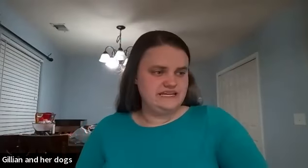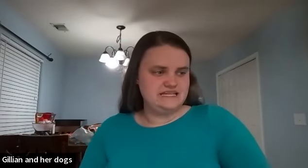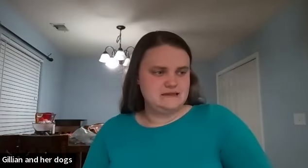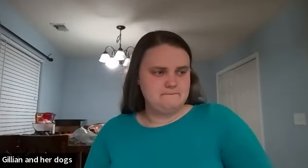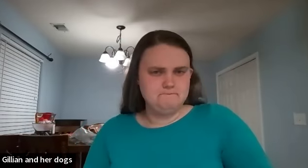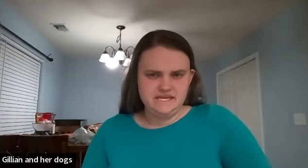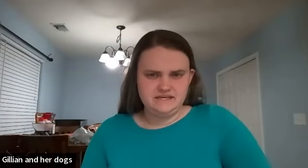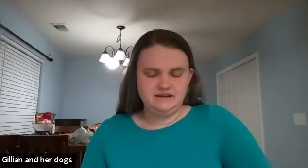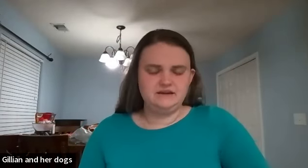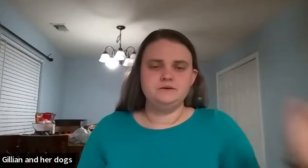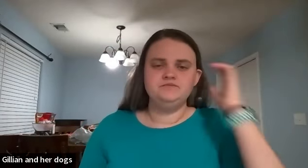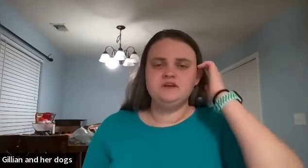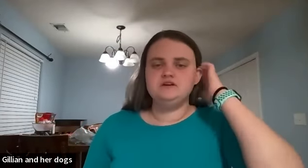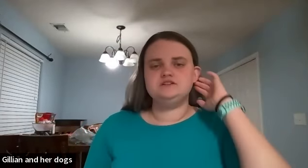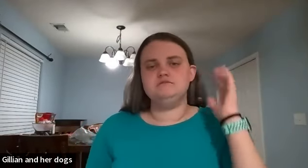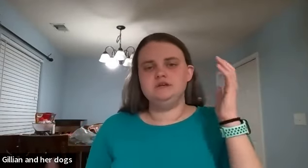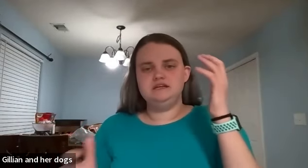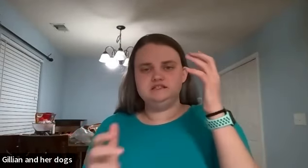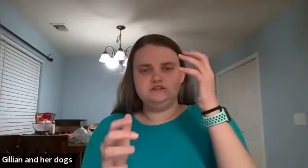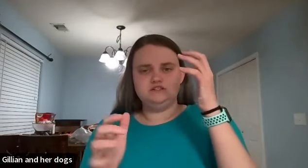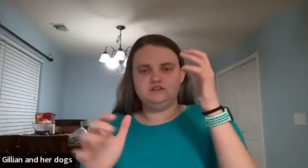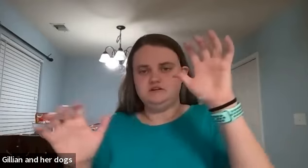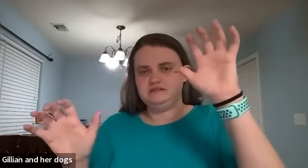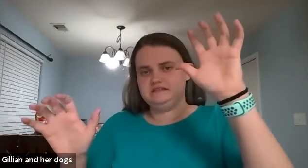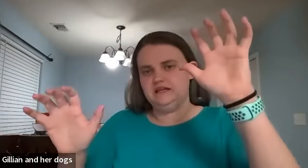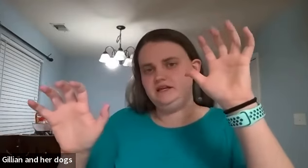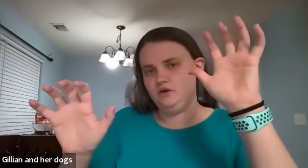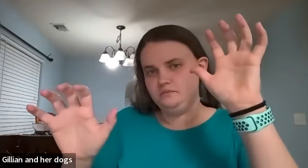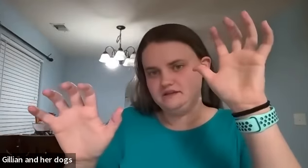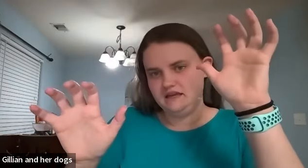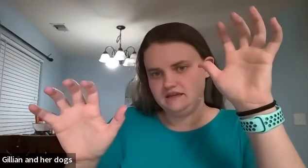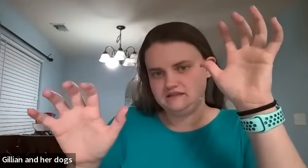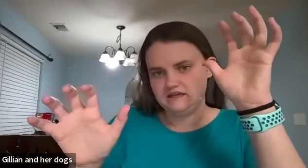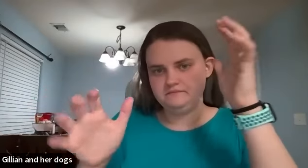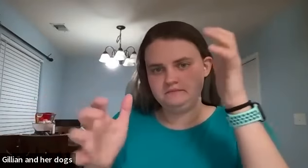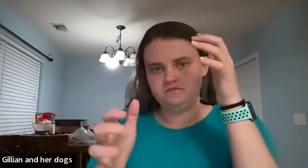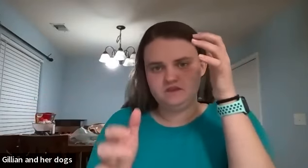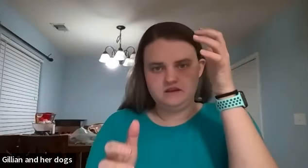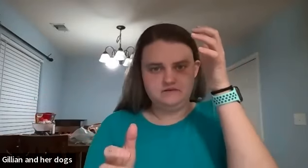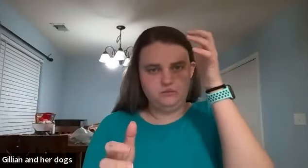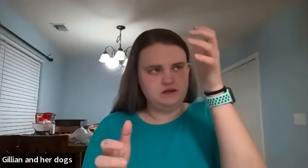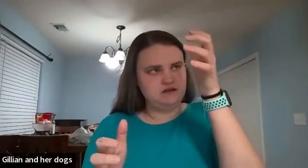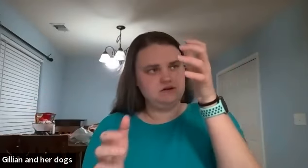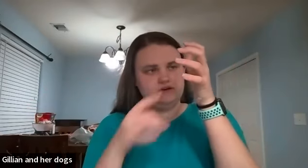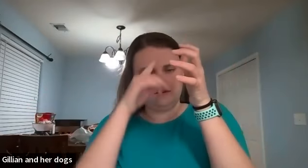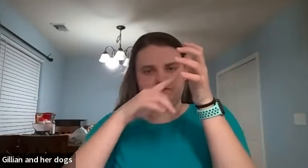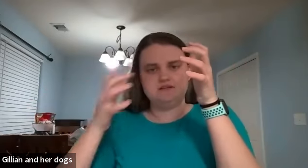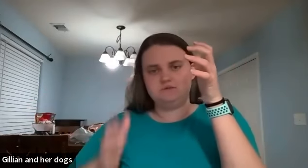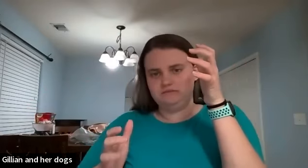is mean so mean is going to start slight open hands again kind of one near kind of your face one